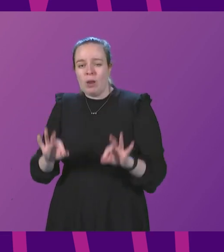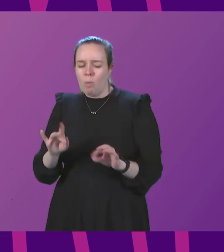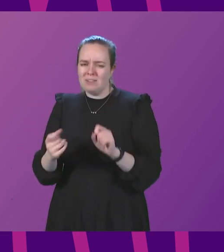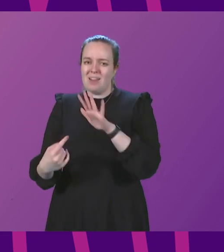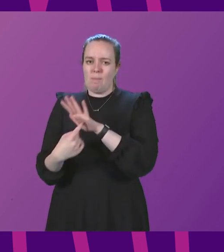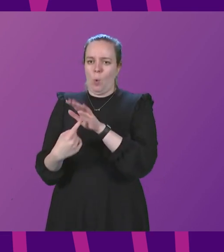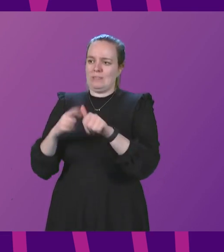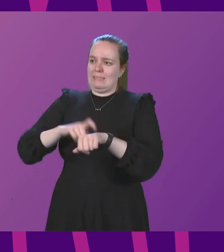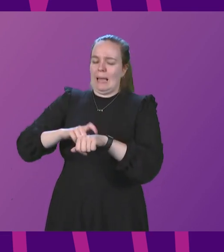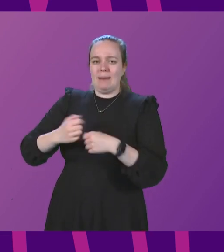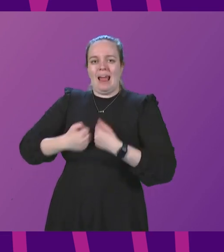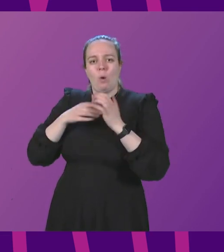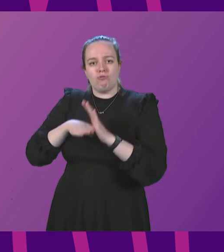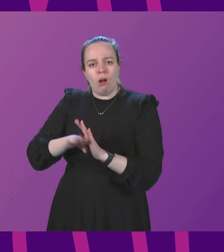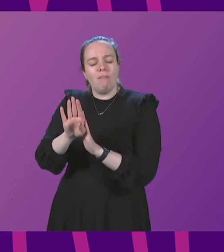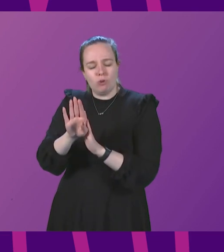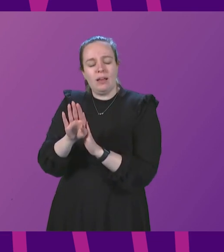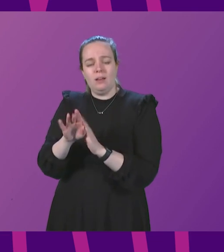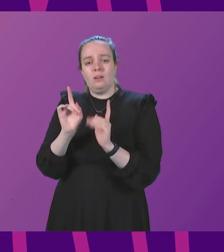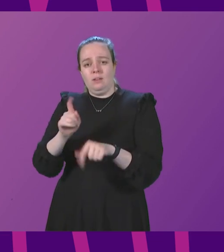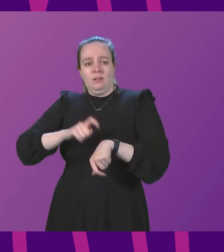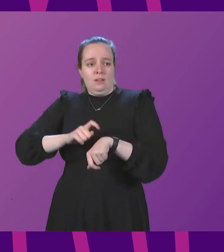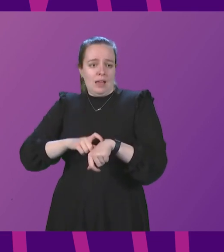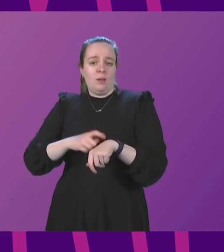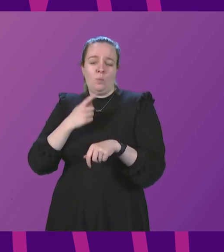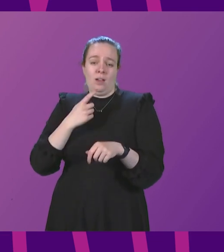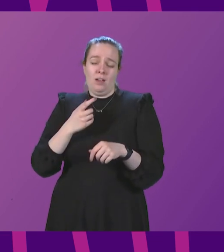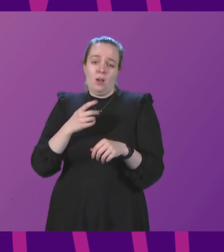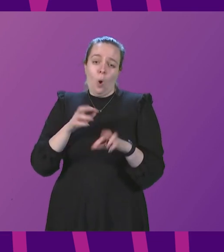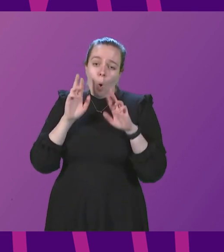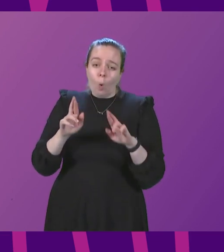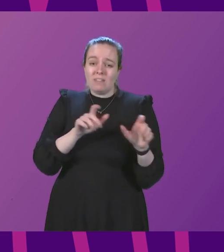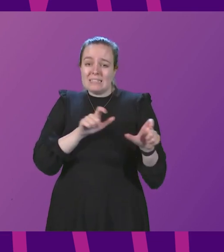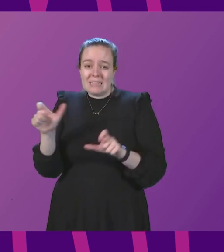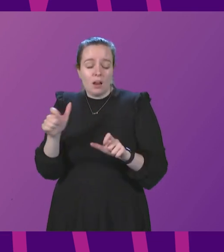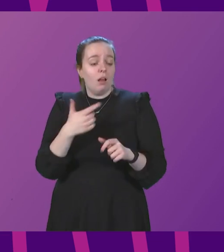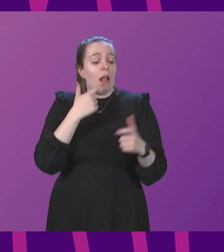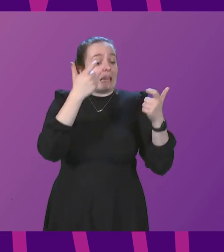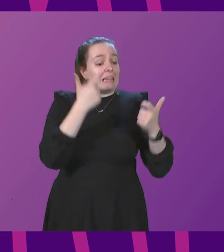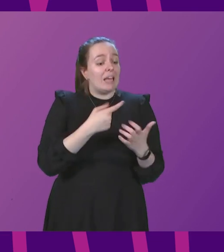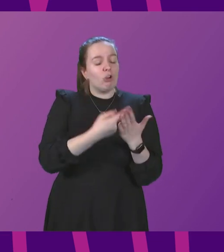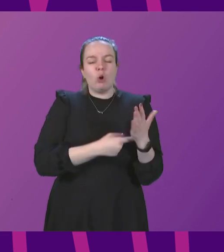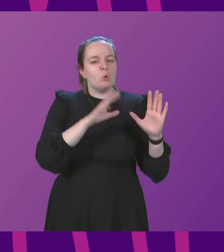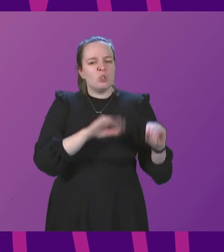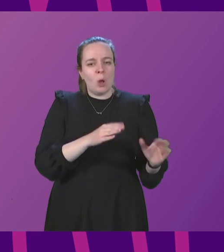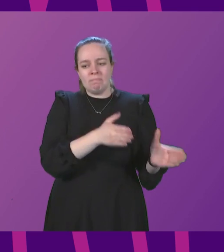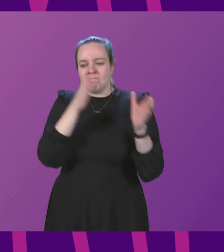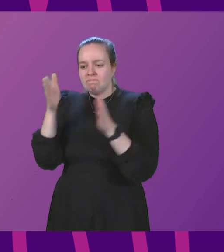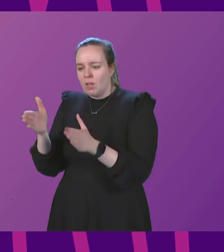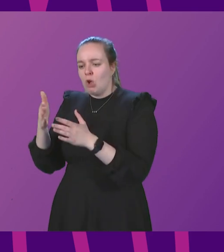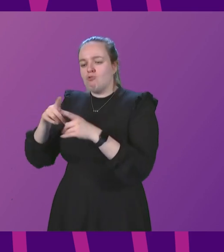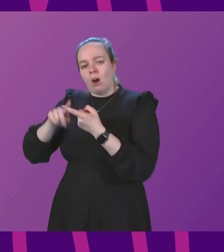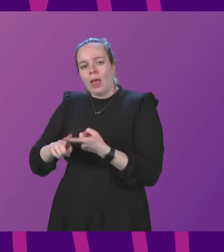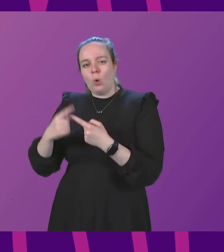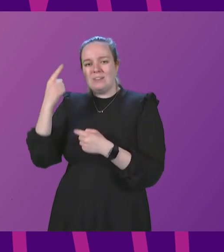moment in our recovery. It marks the point at which we move away, hopefully sustainably, from legal restrictions and rely instead on sensible